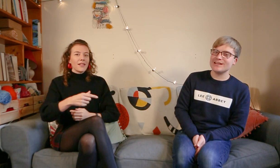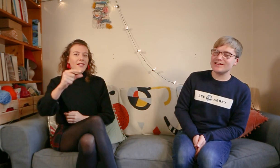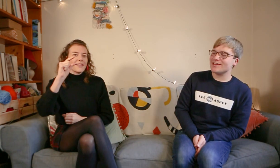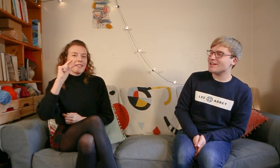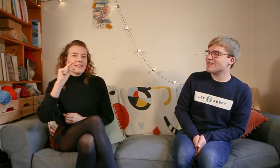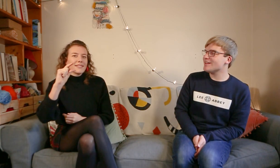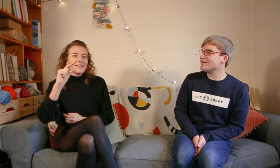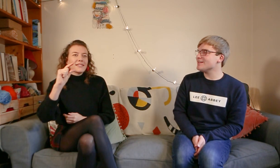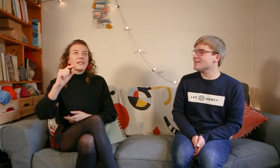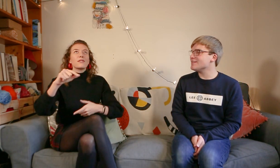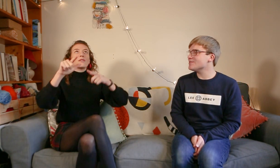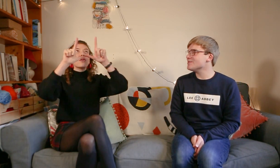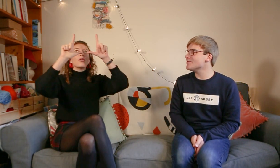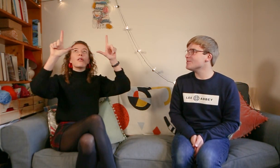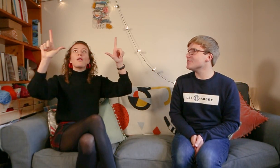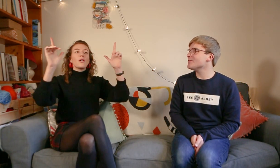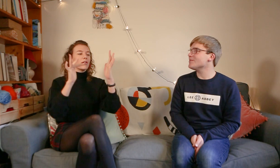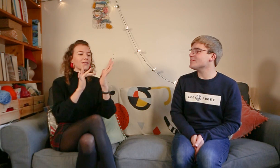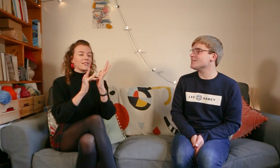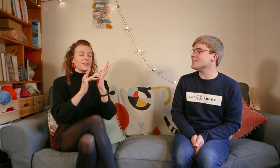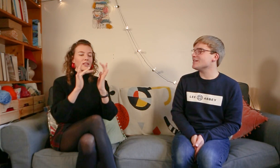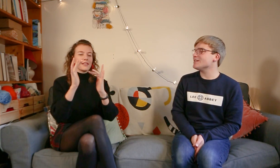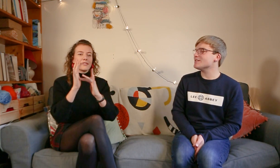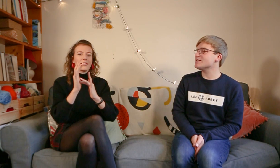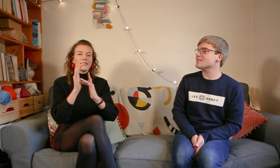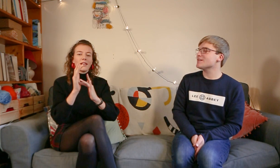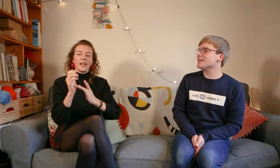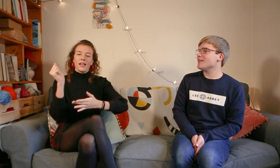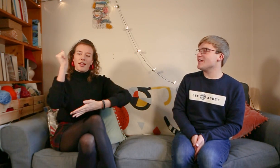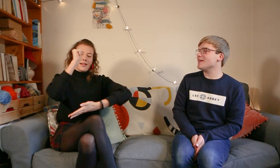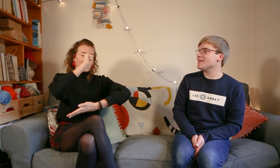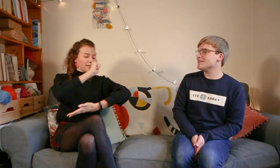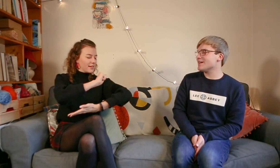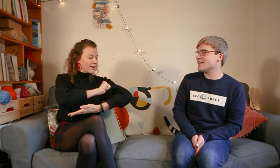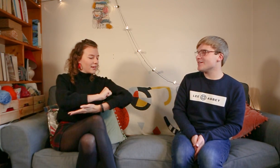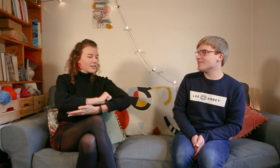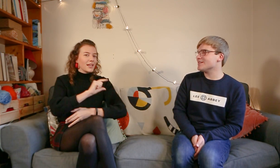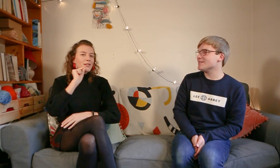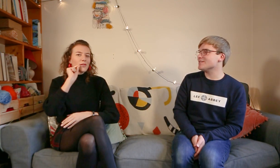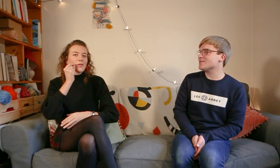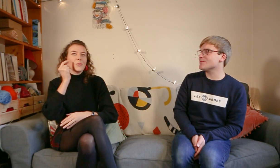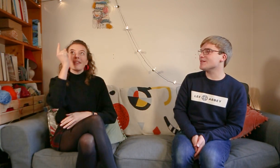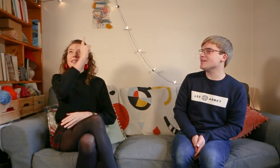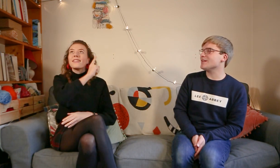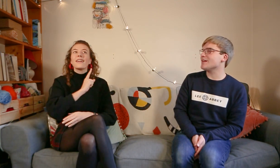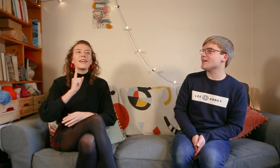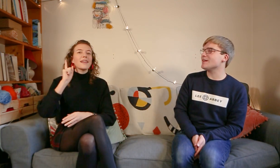The little Lord Jesus laid down his sweet head.